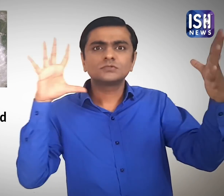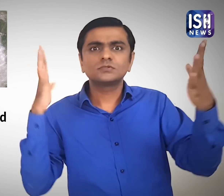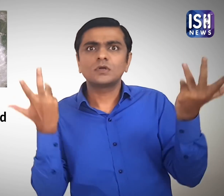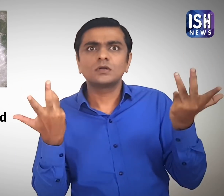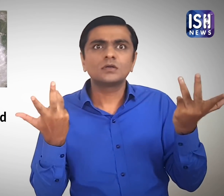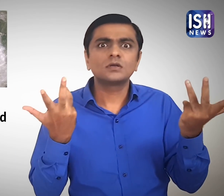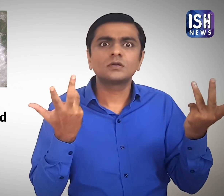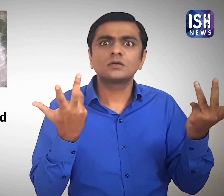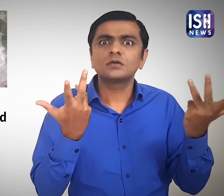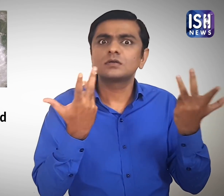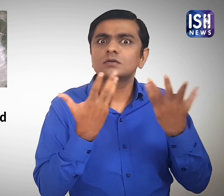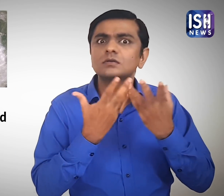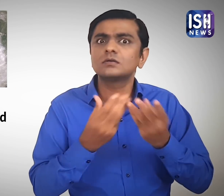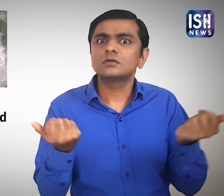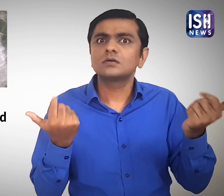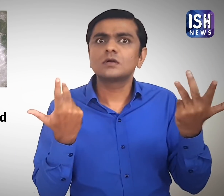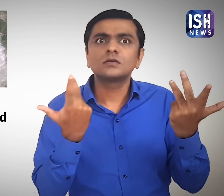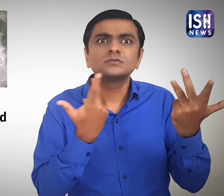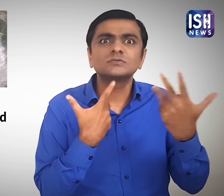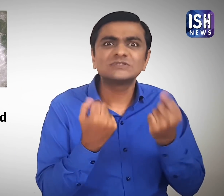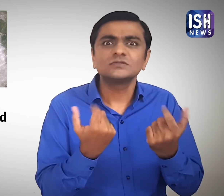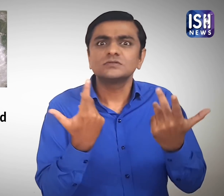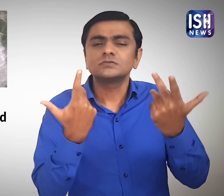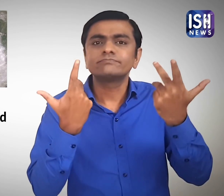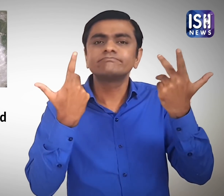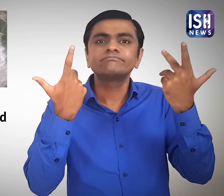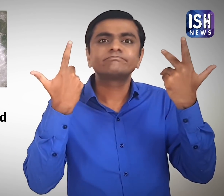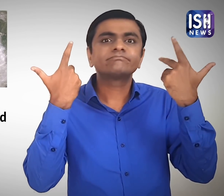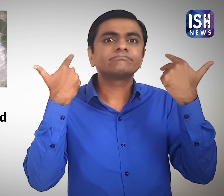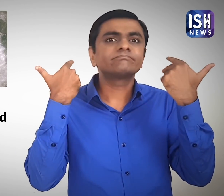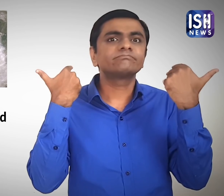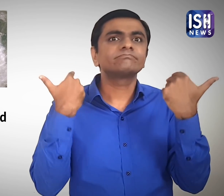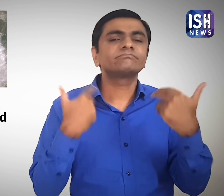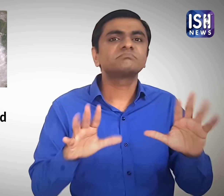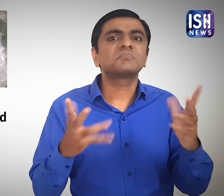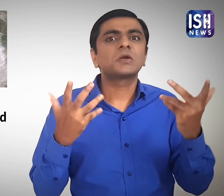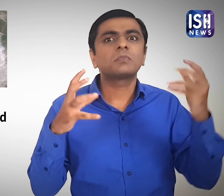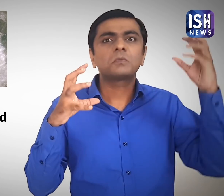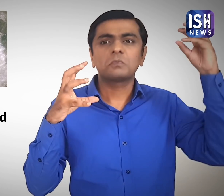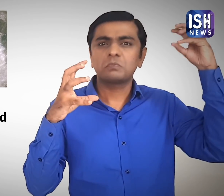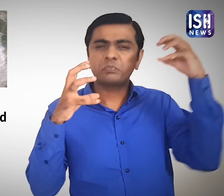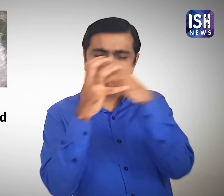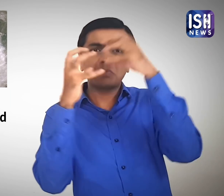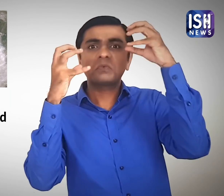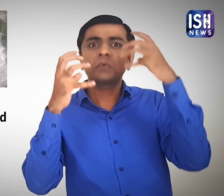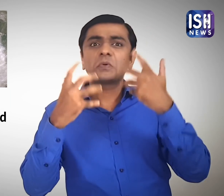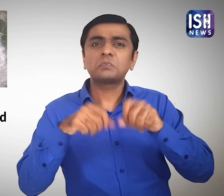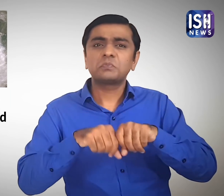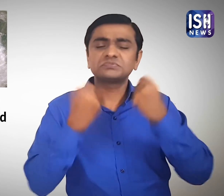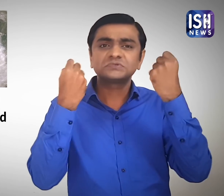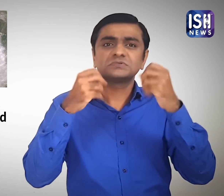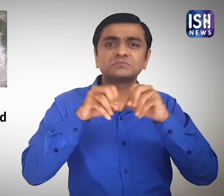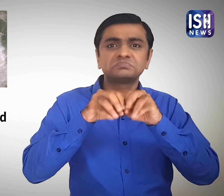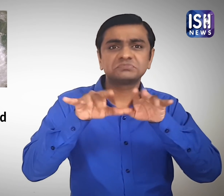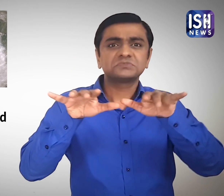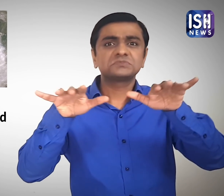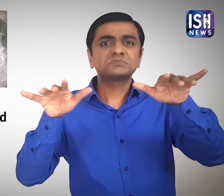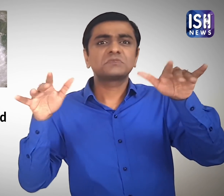and crash-landed. Sadly the